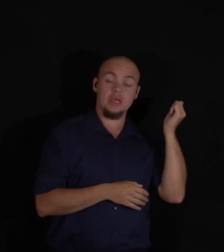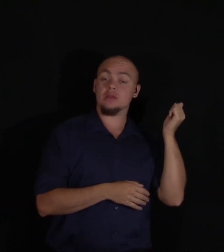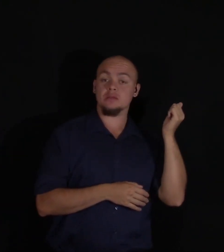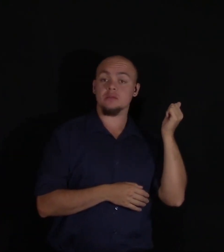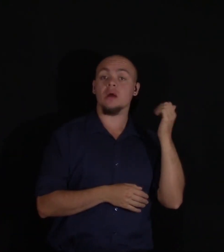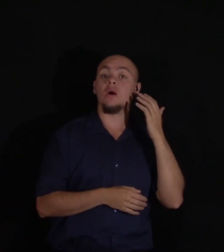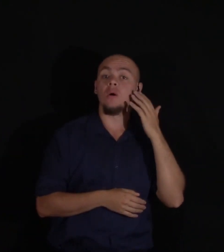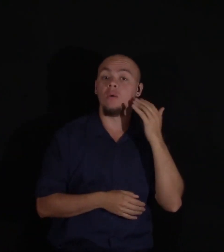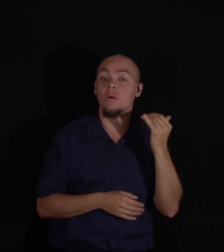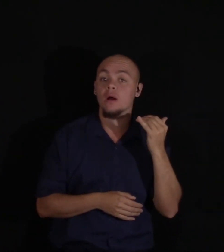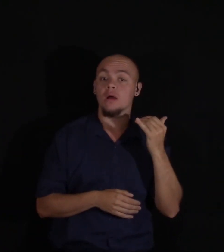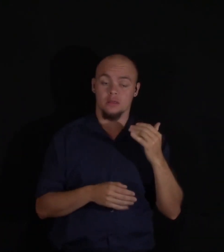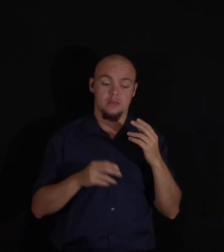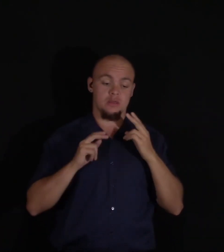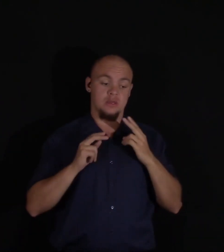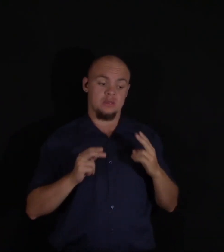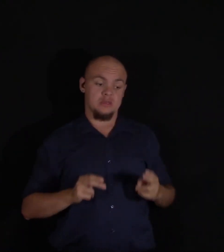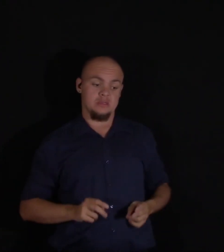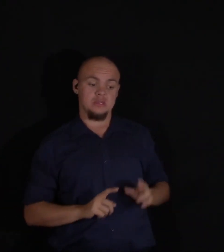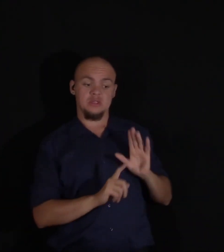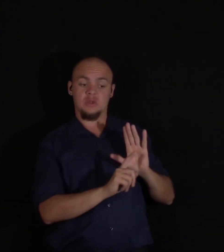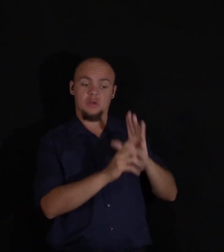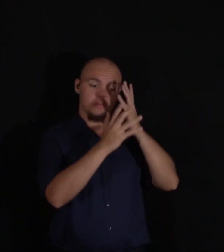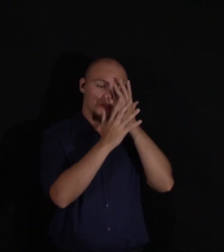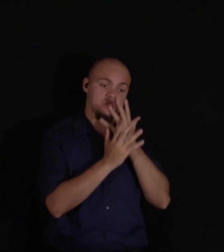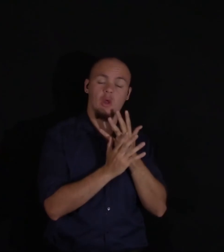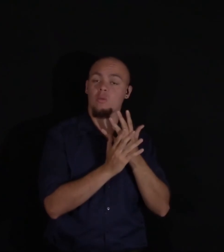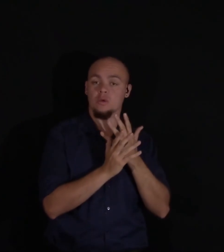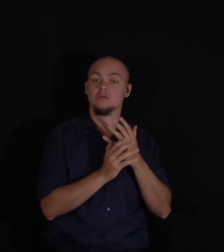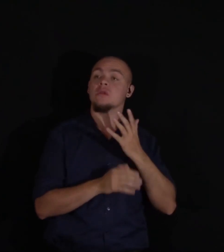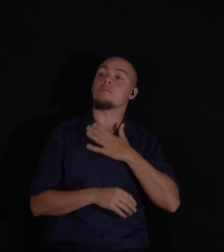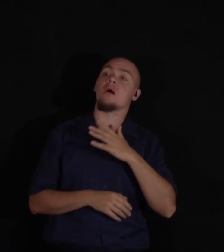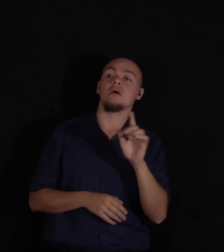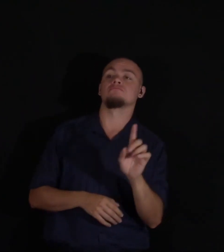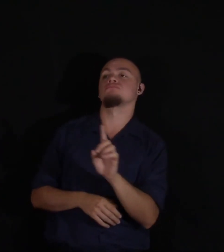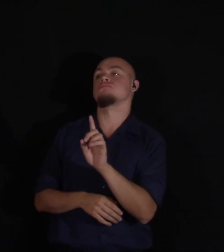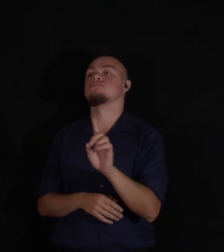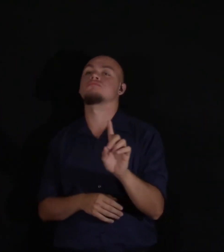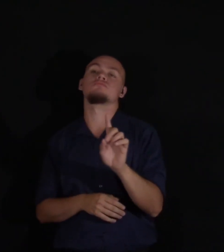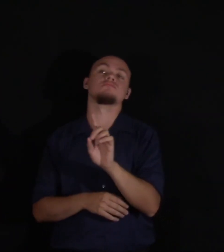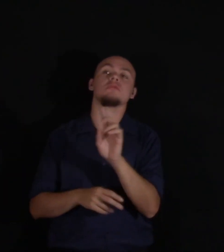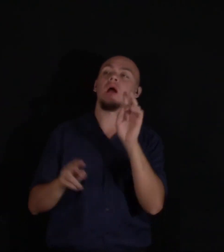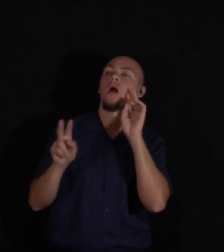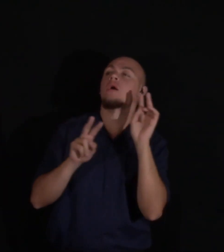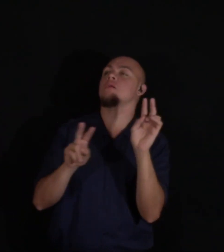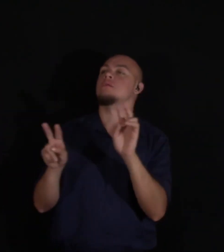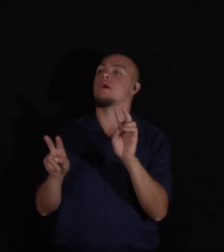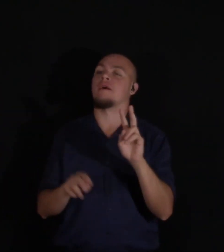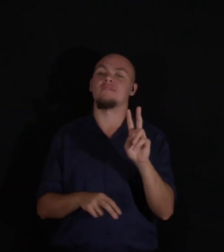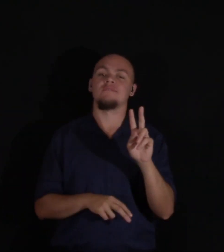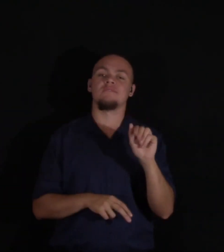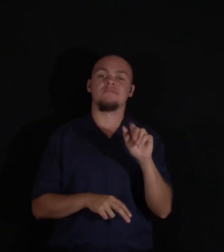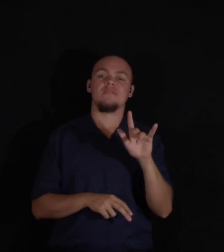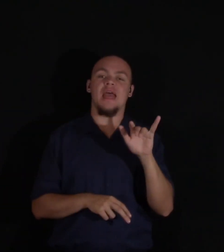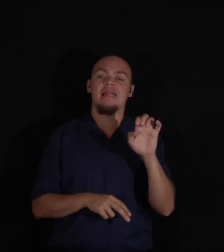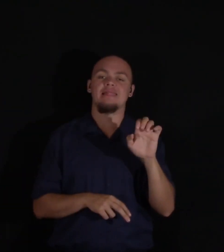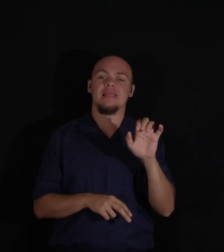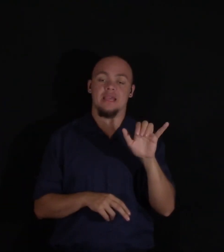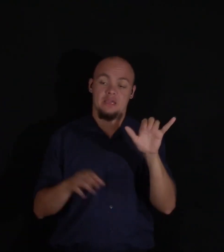human, sorrows. My wanderings were directed towards the valley of Chamonix. I had visited it frequently